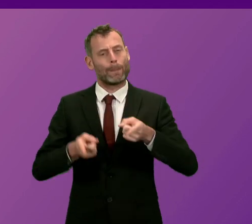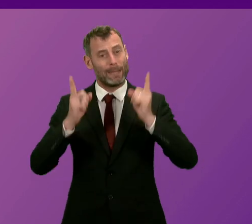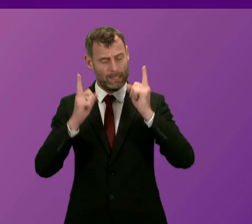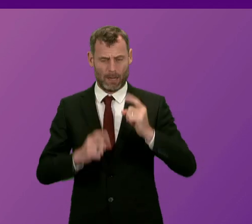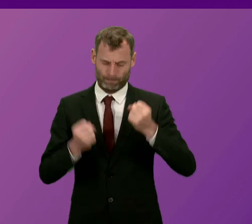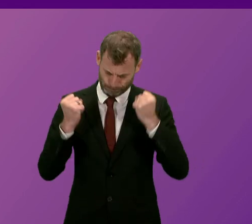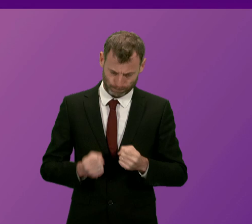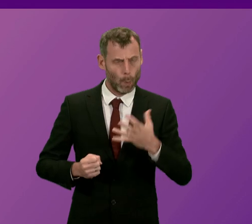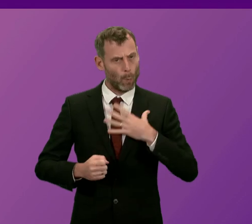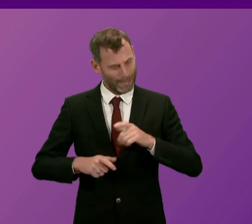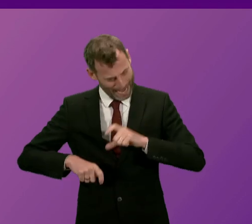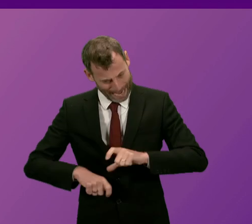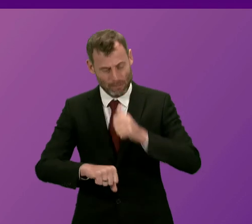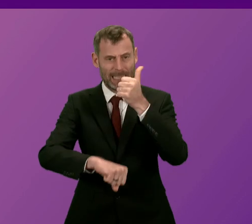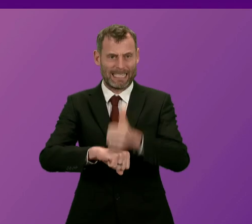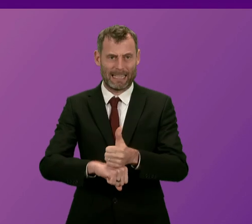nobody seems to want?